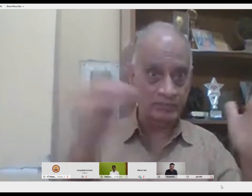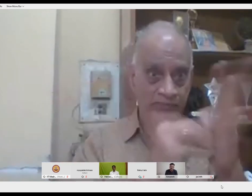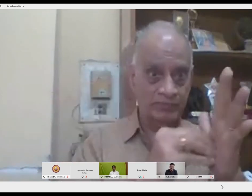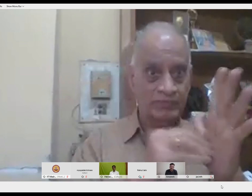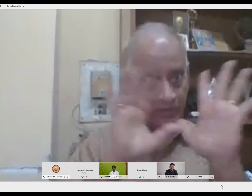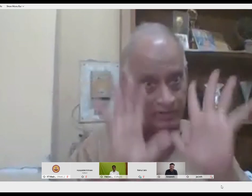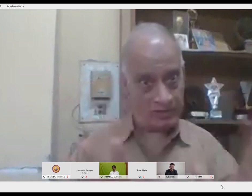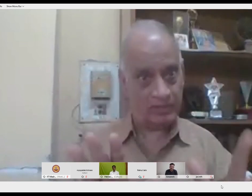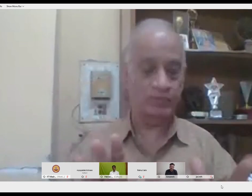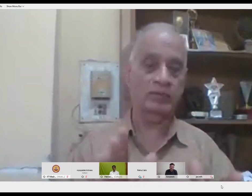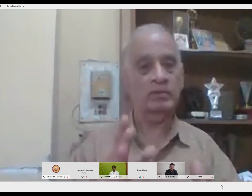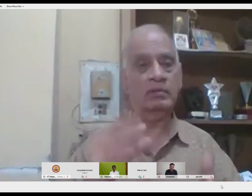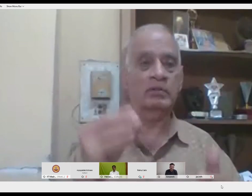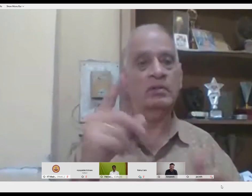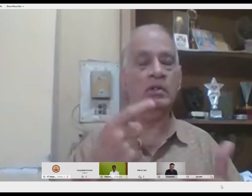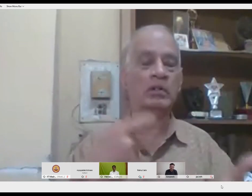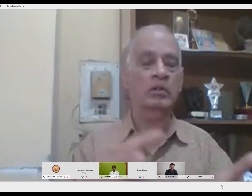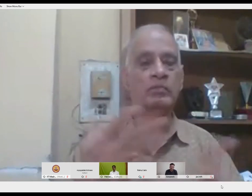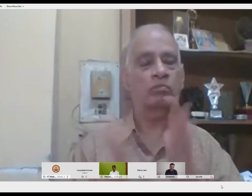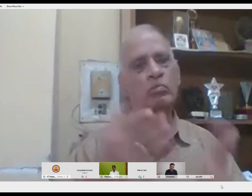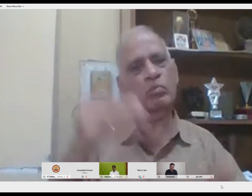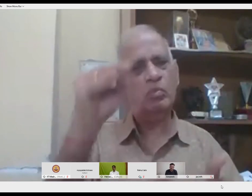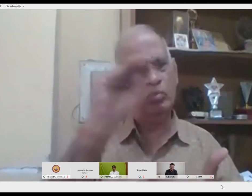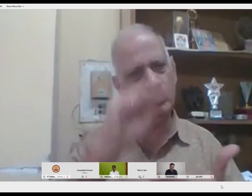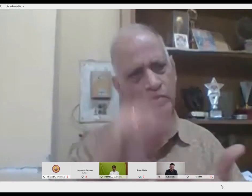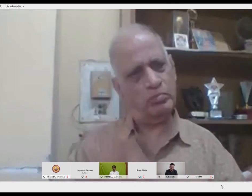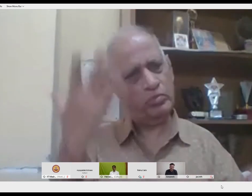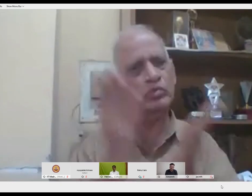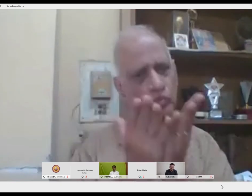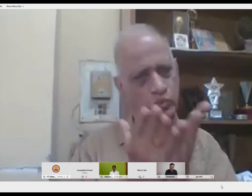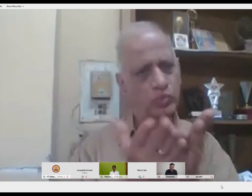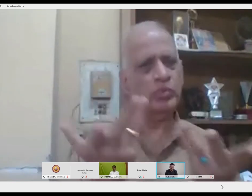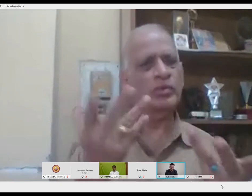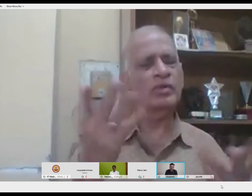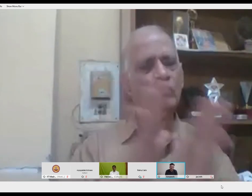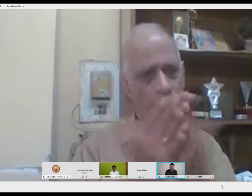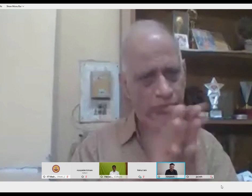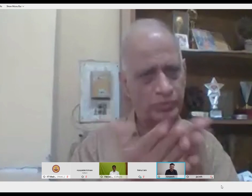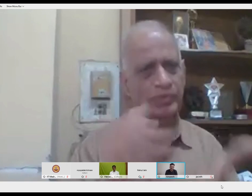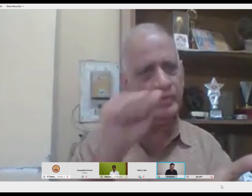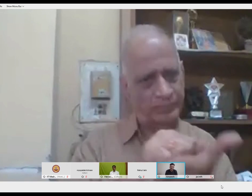So right now we are trying to, you know, like advocate with the government campaign with the government to